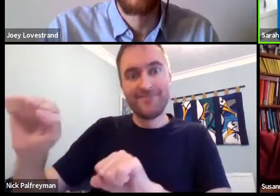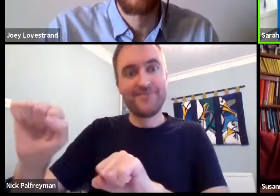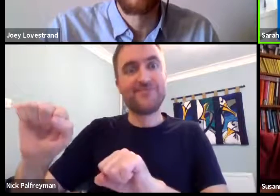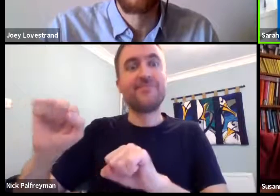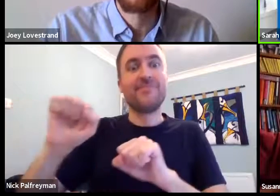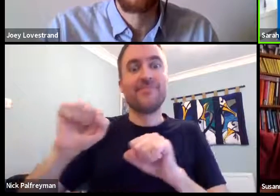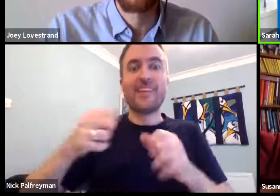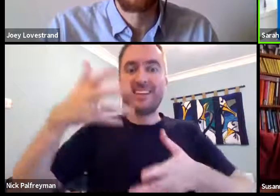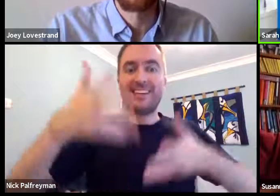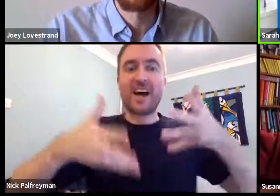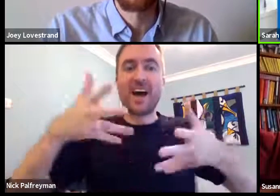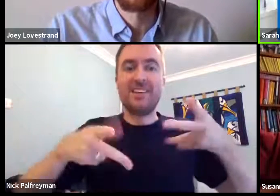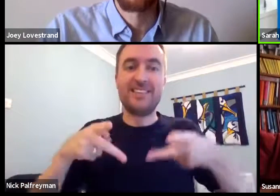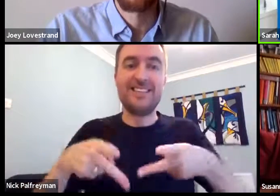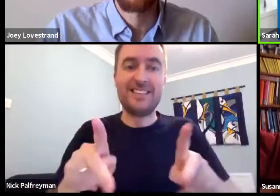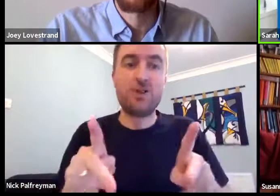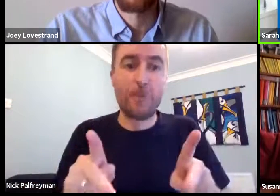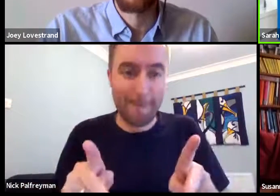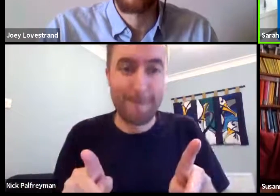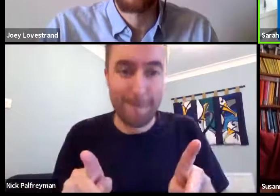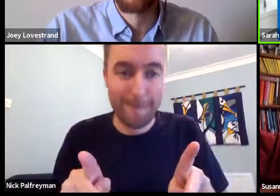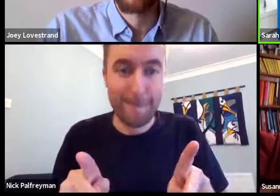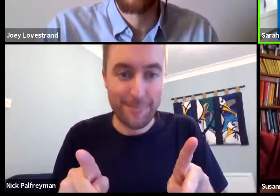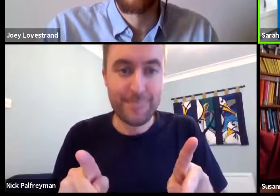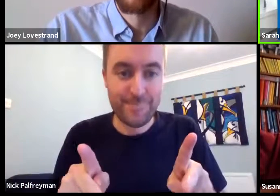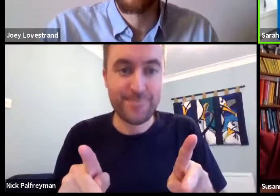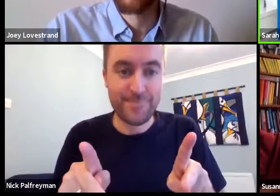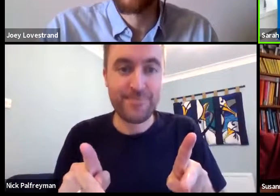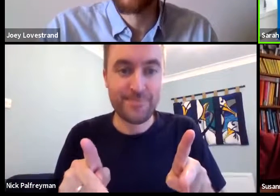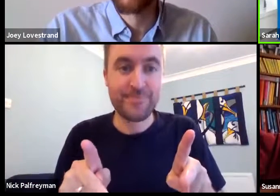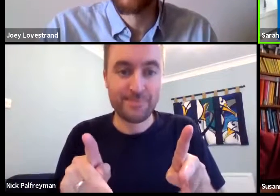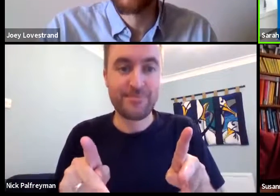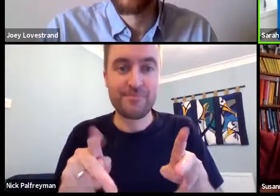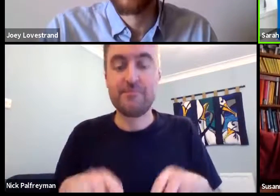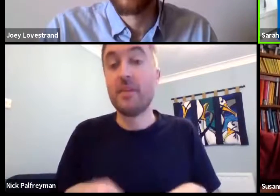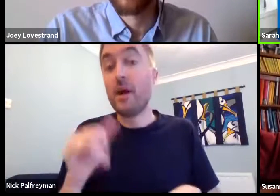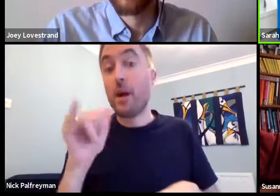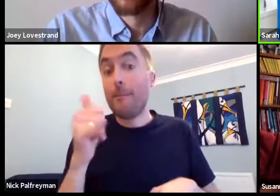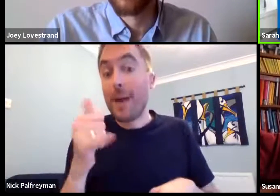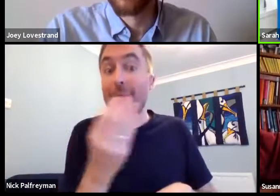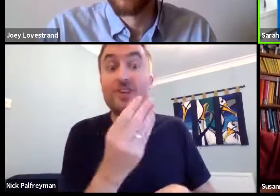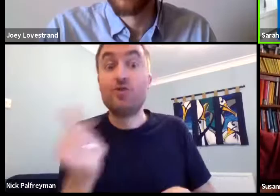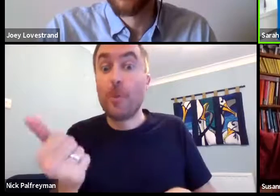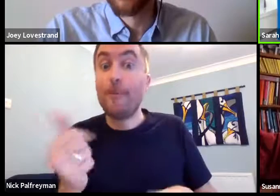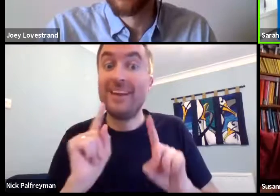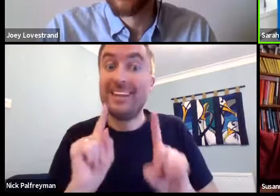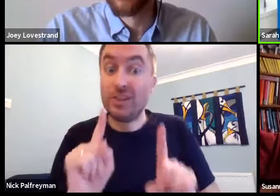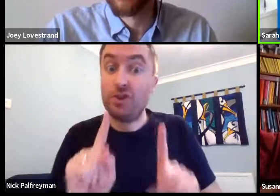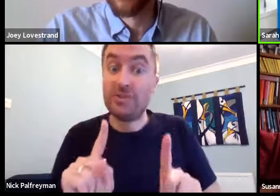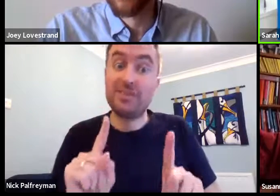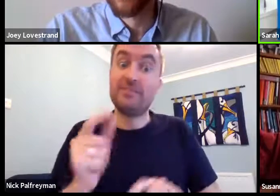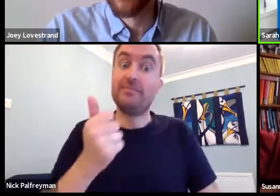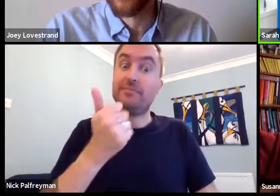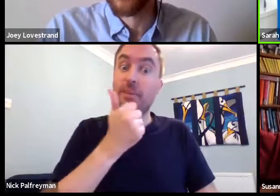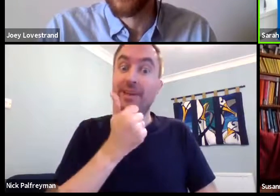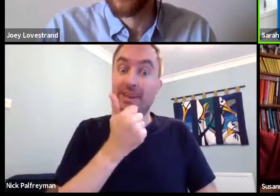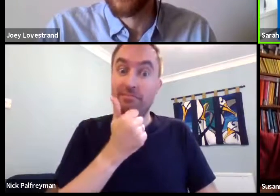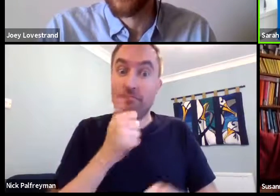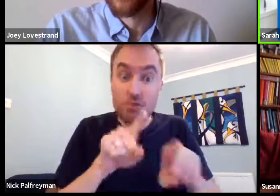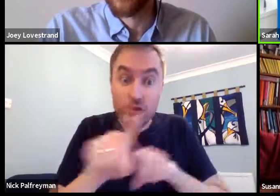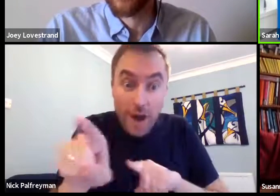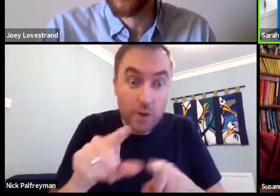which is government provided. So there's a signing system which is provided from the government. They've got that dictionary